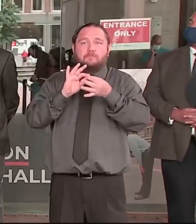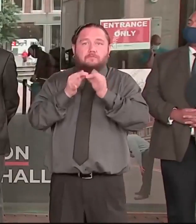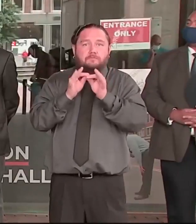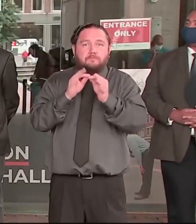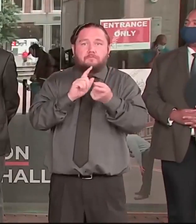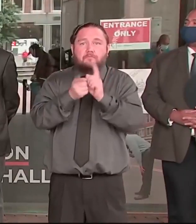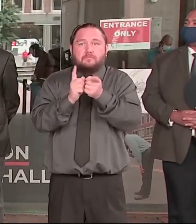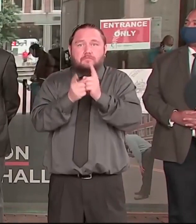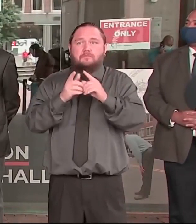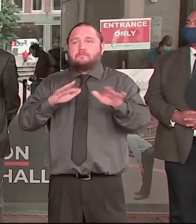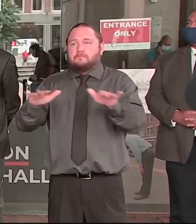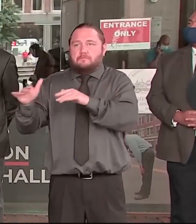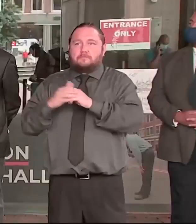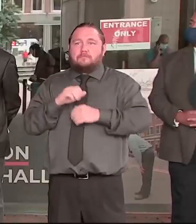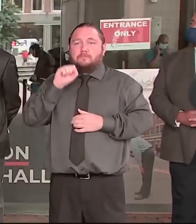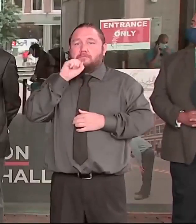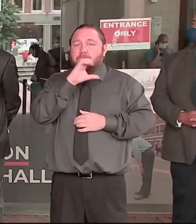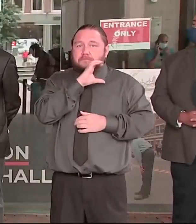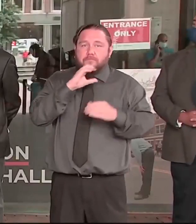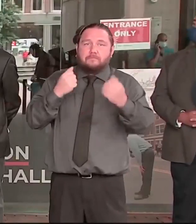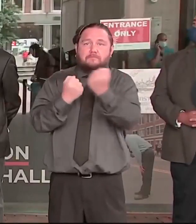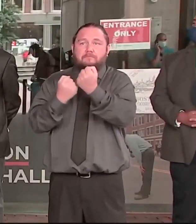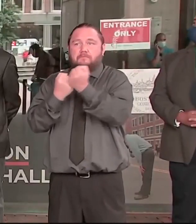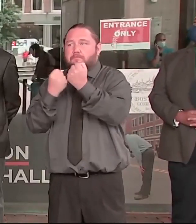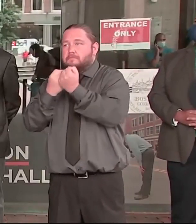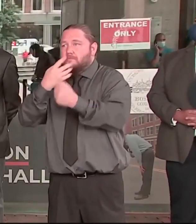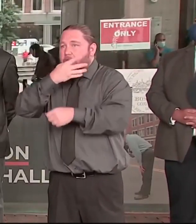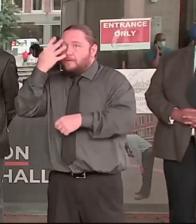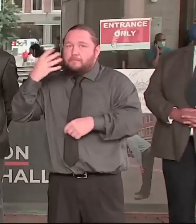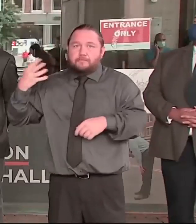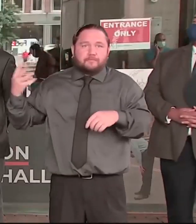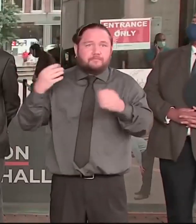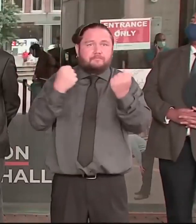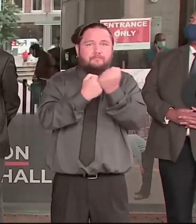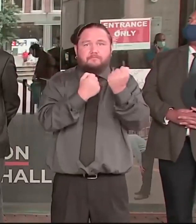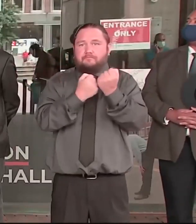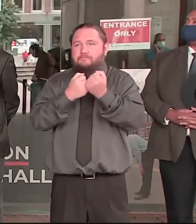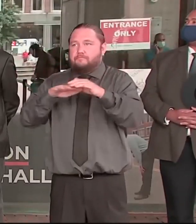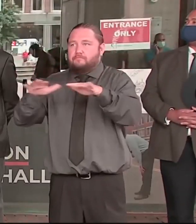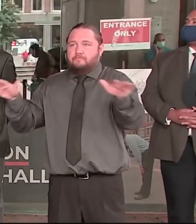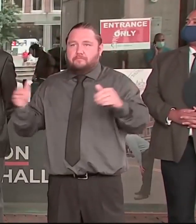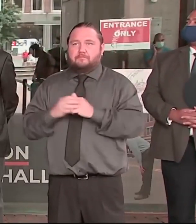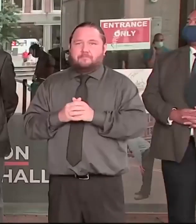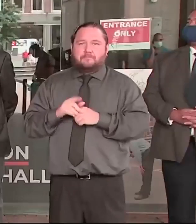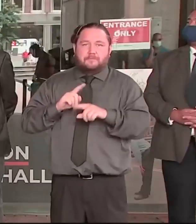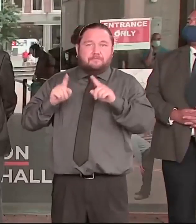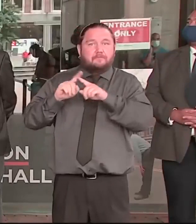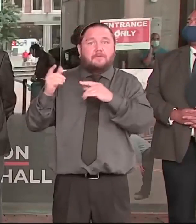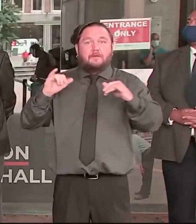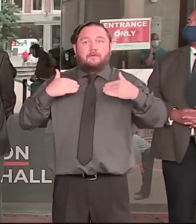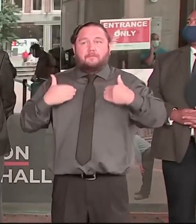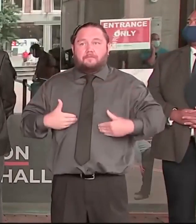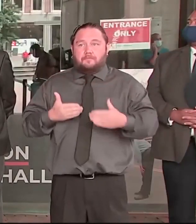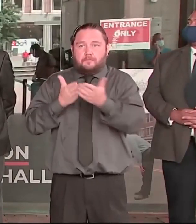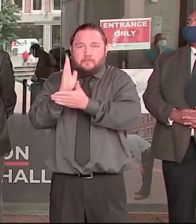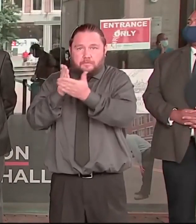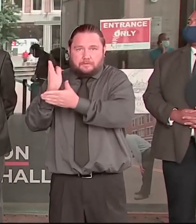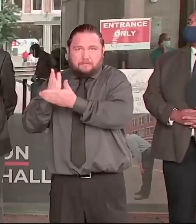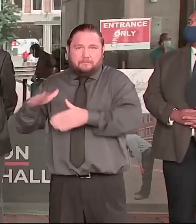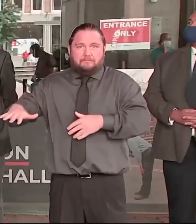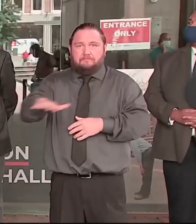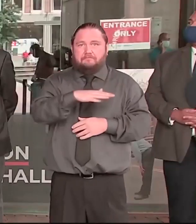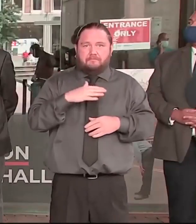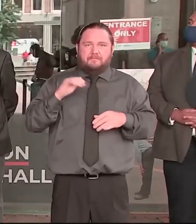and the Human Rights Commission. $2 million for programming supporting minority and women-owned businesses, $2 million for housing